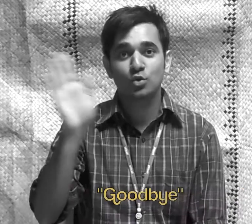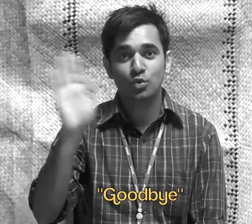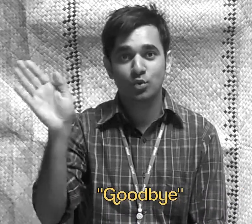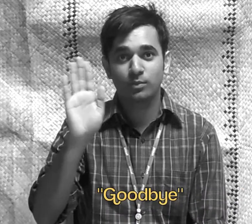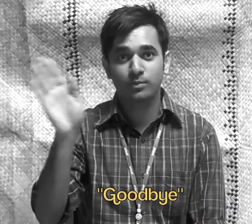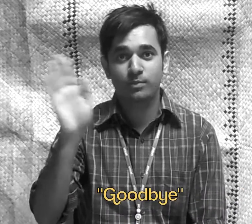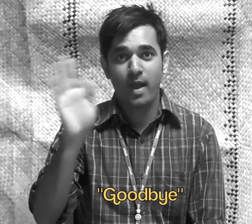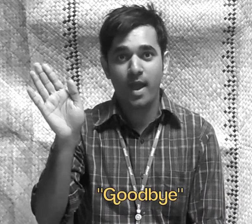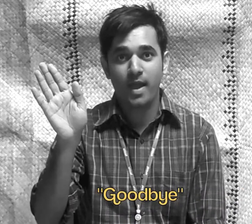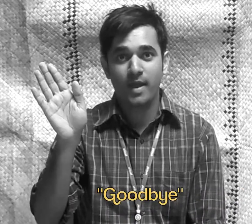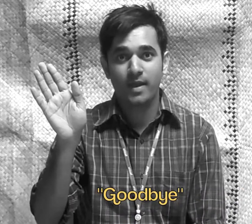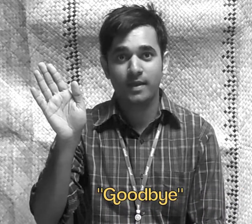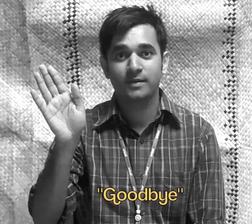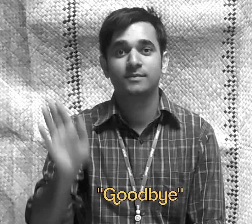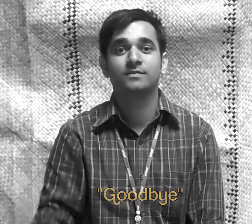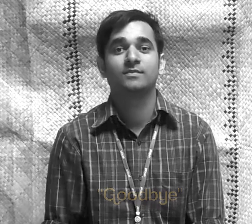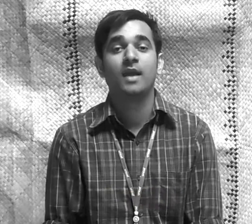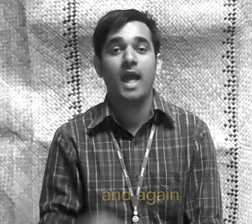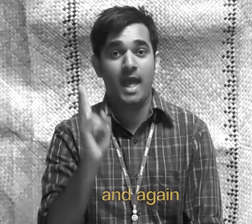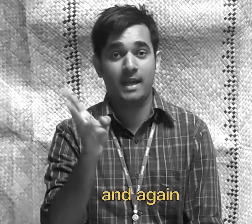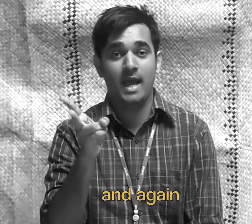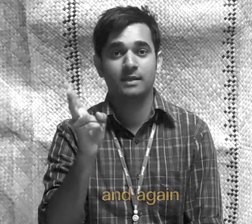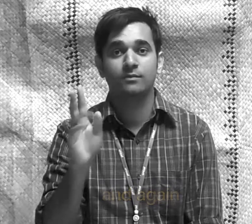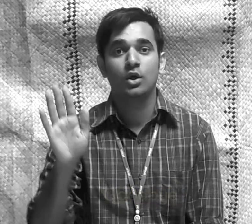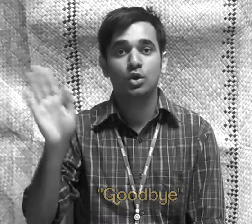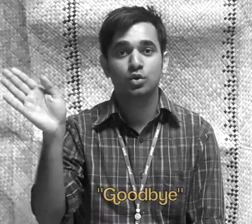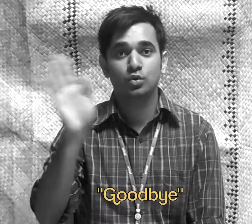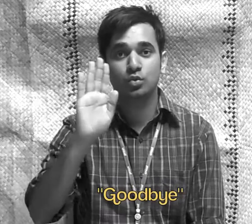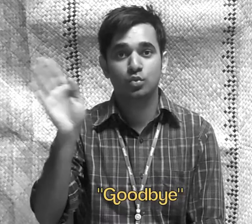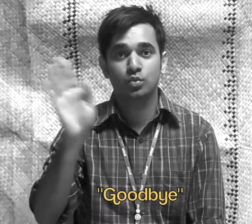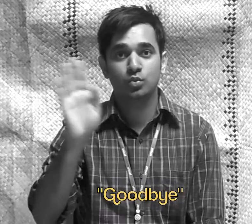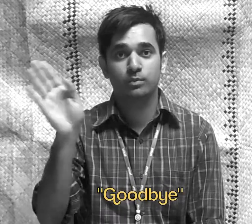Goodbye! Goodbye! And again... Goodbye!